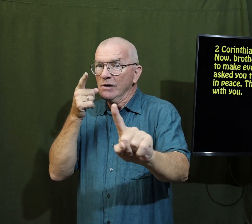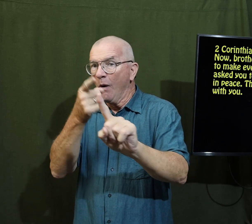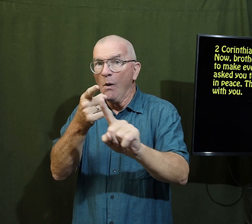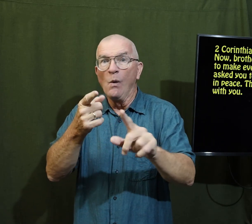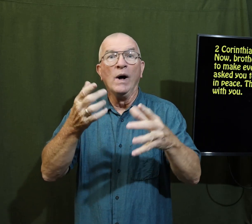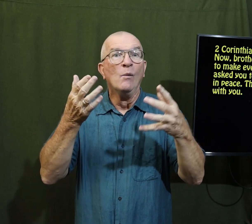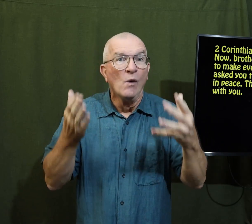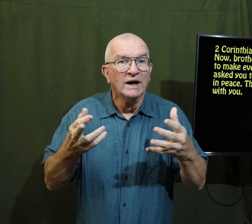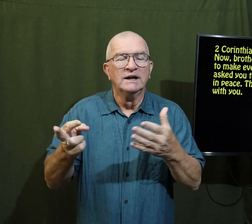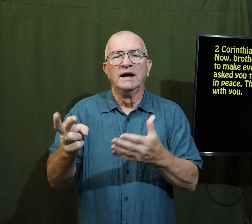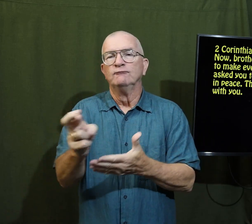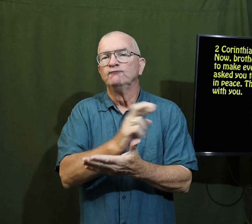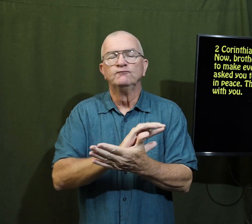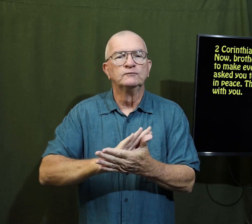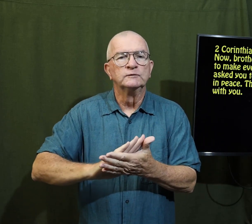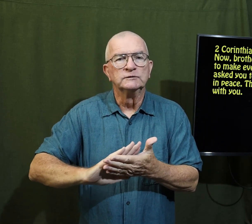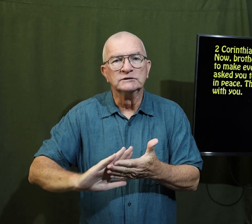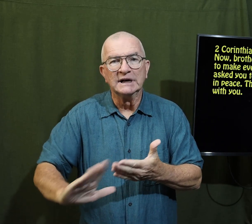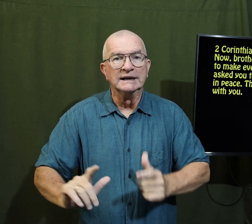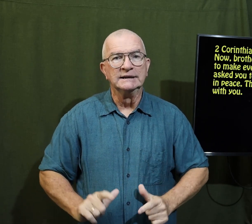for the same goal righteousness